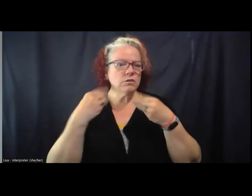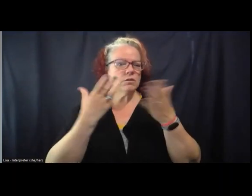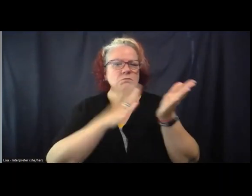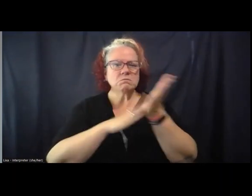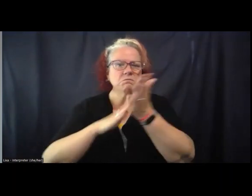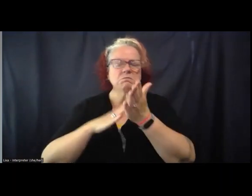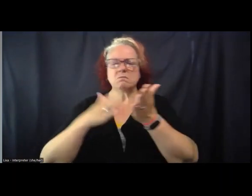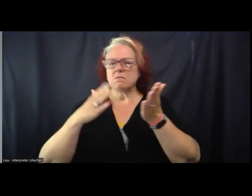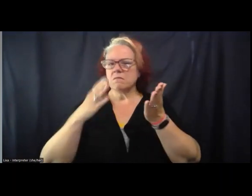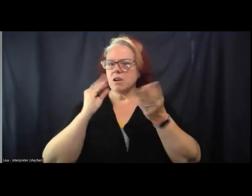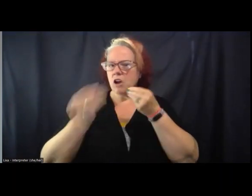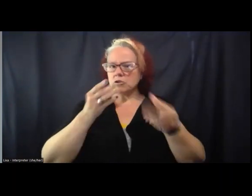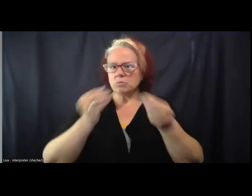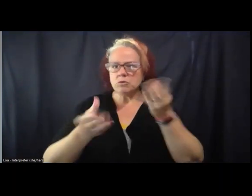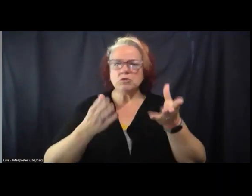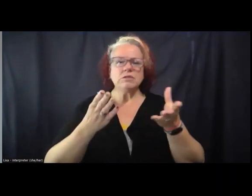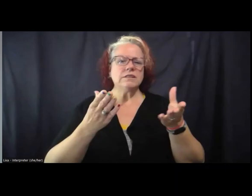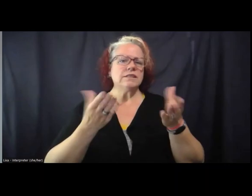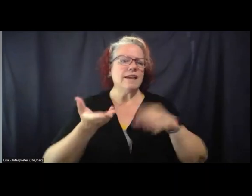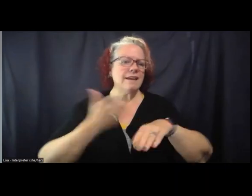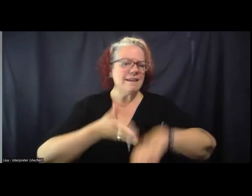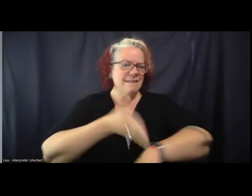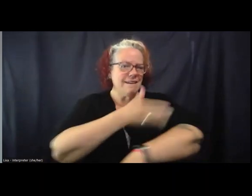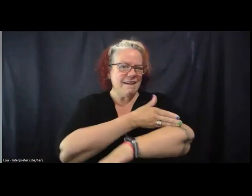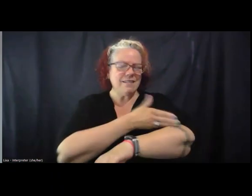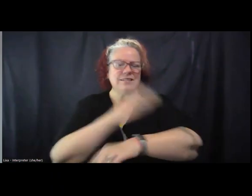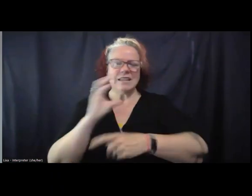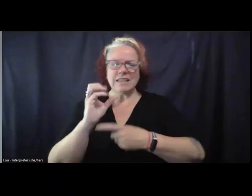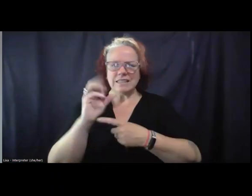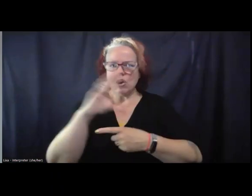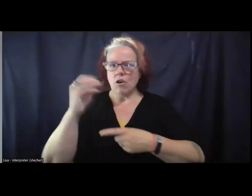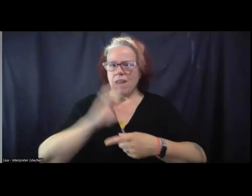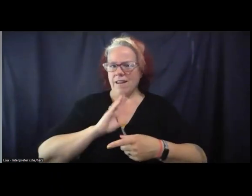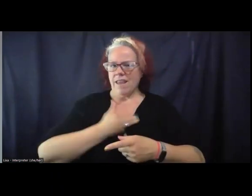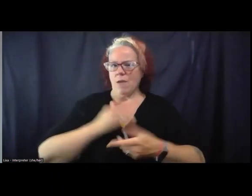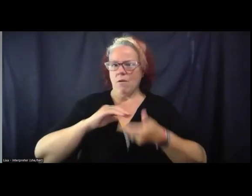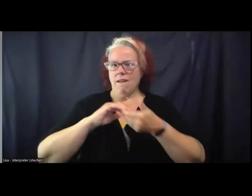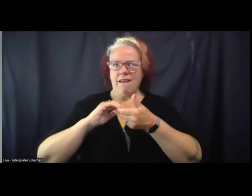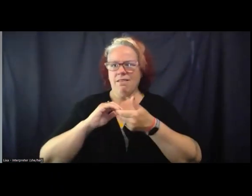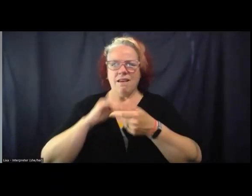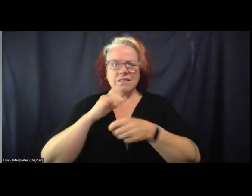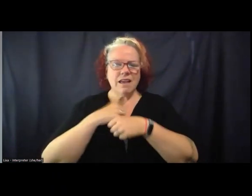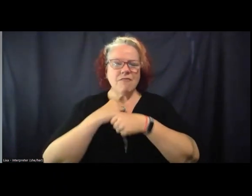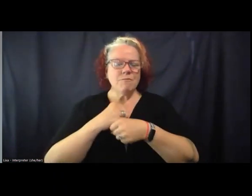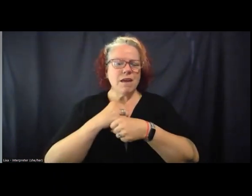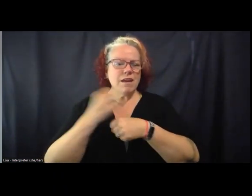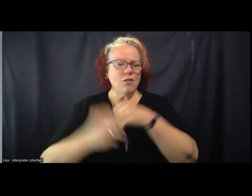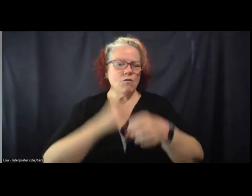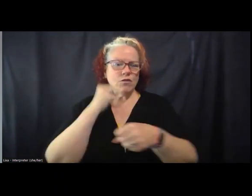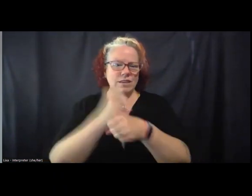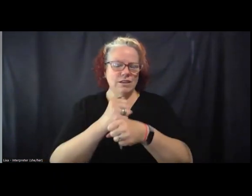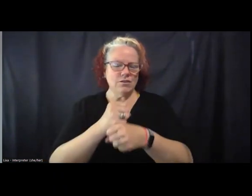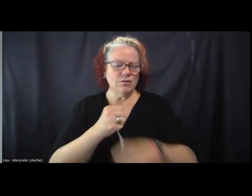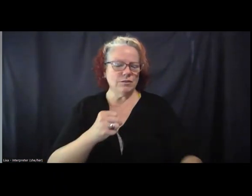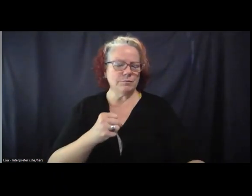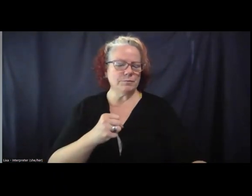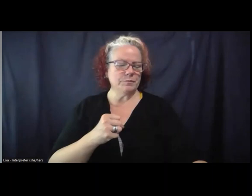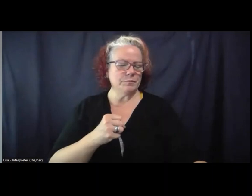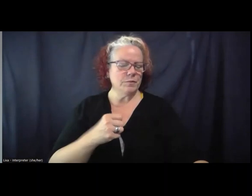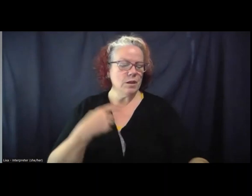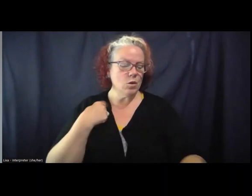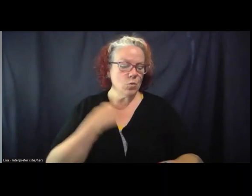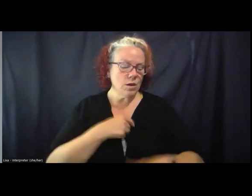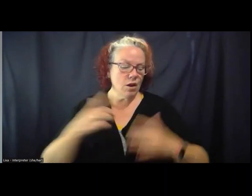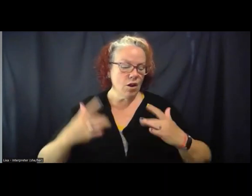that CR and our allies have made over the years to advance PIC abolition. We're thrilled